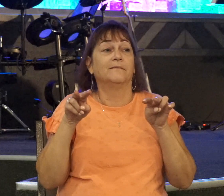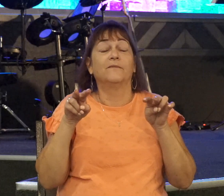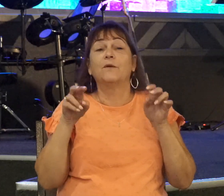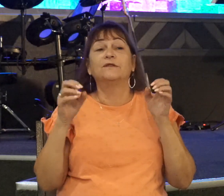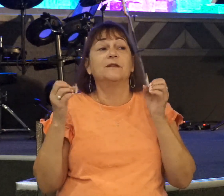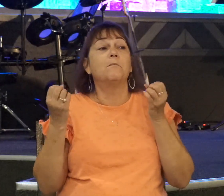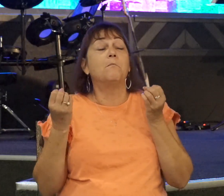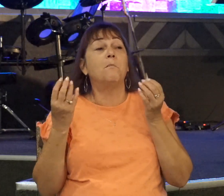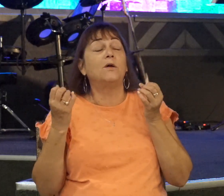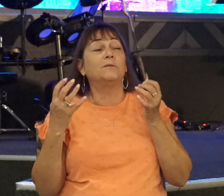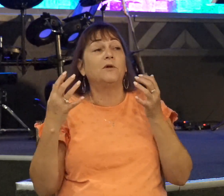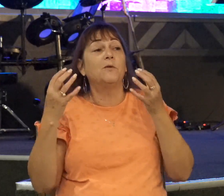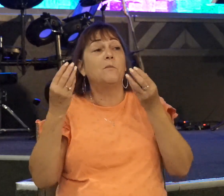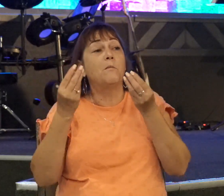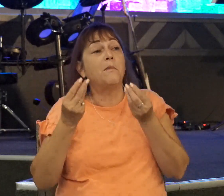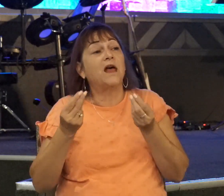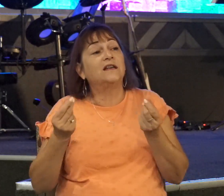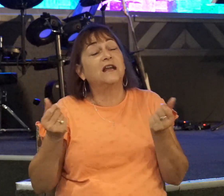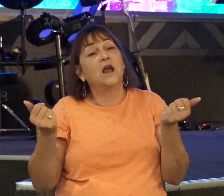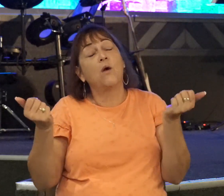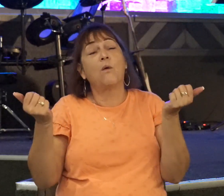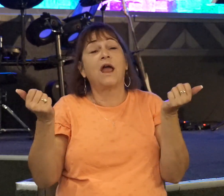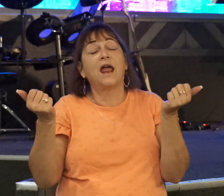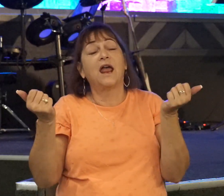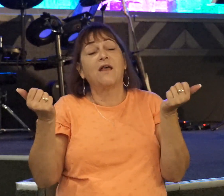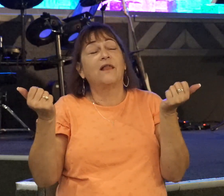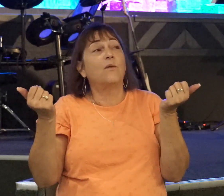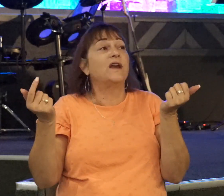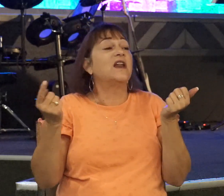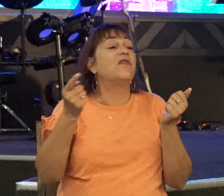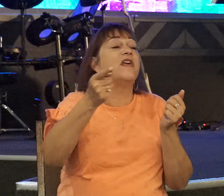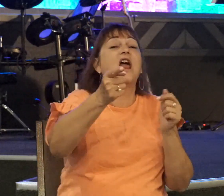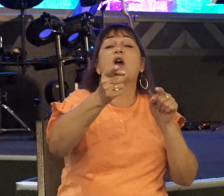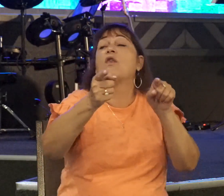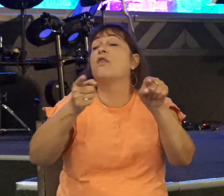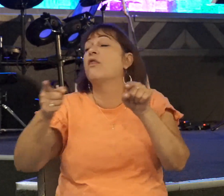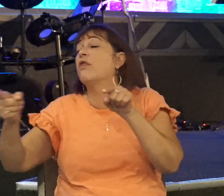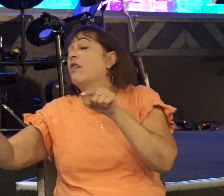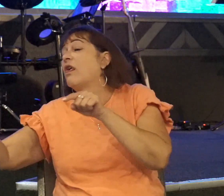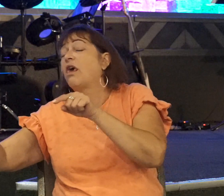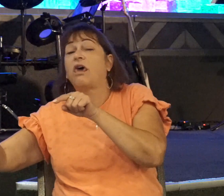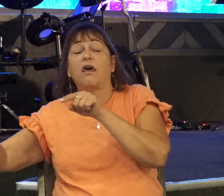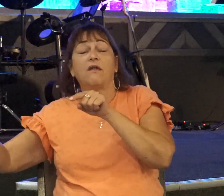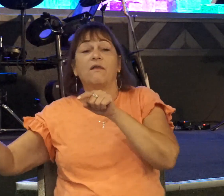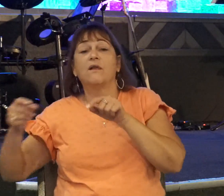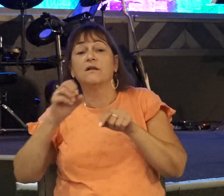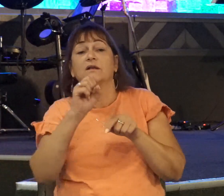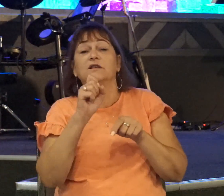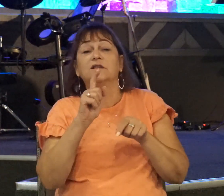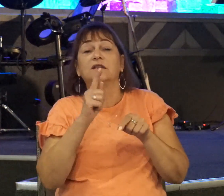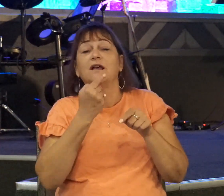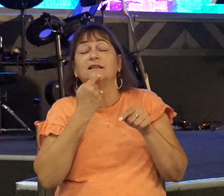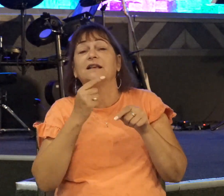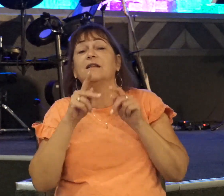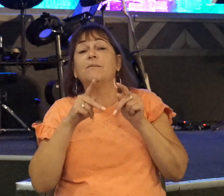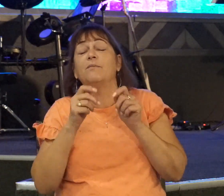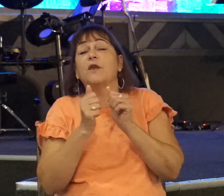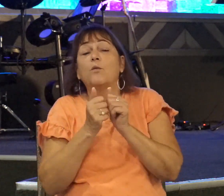melting away, and they went here, and they went there. Then Saul said to the people who were with him, Now